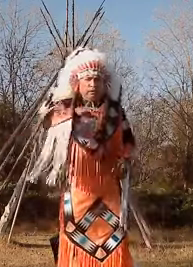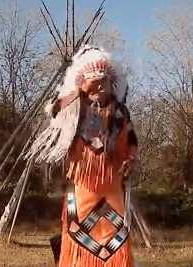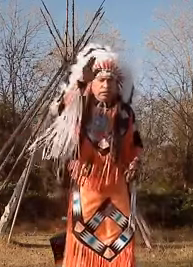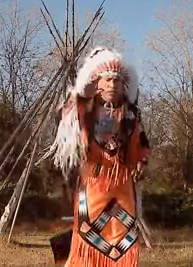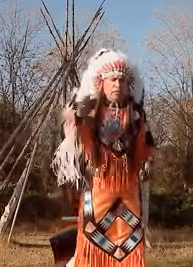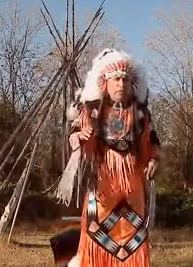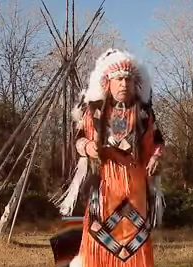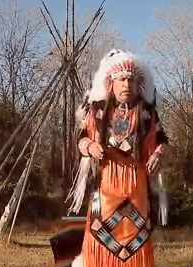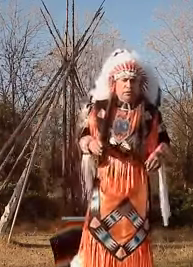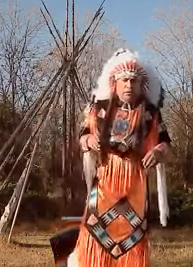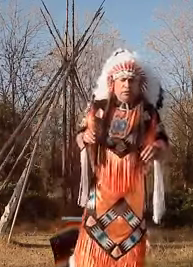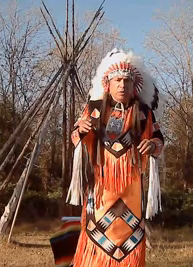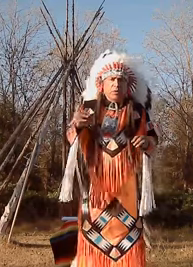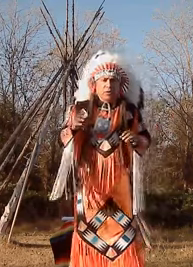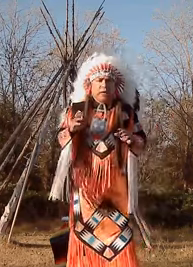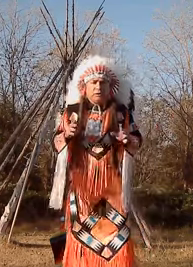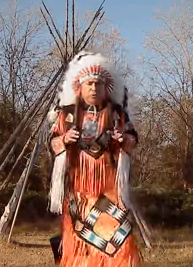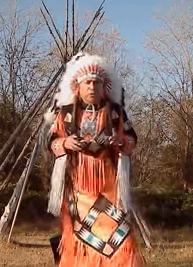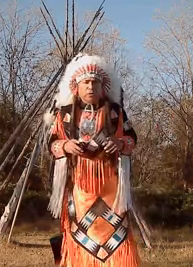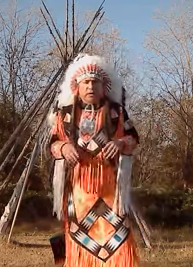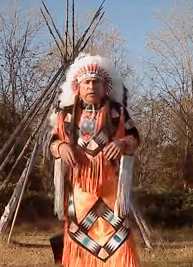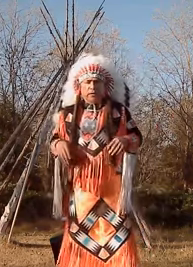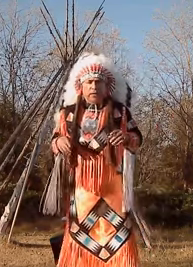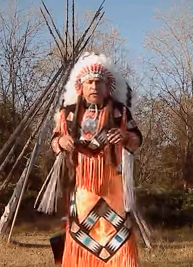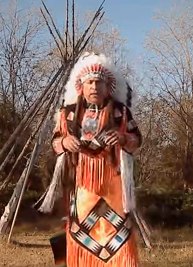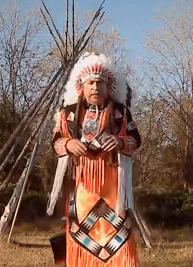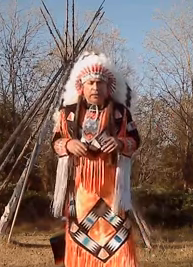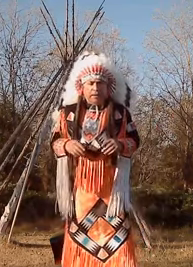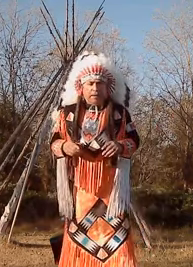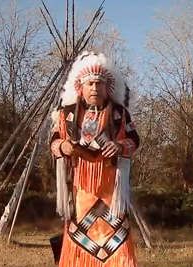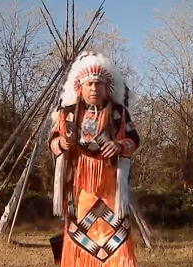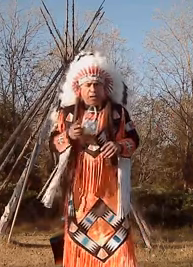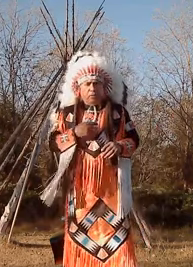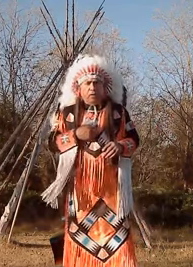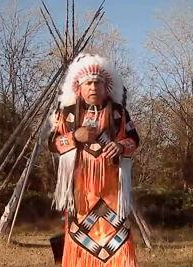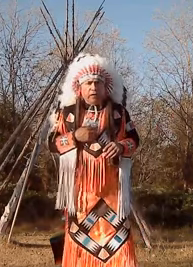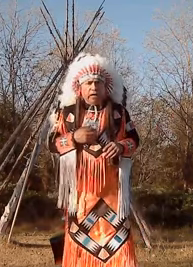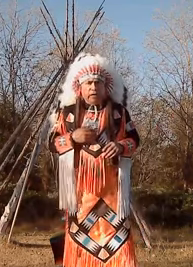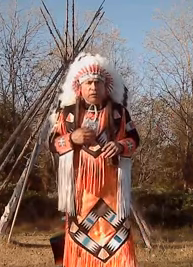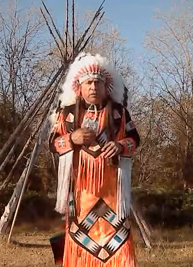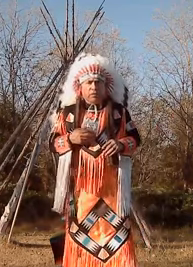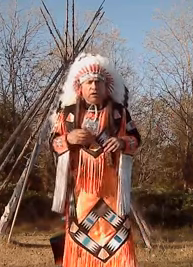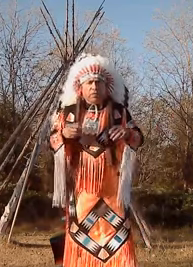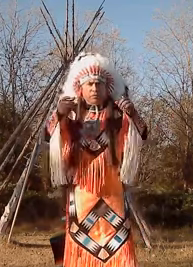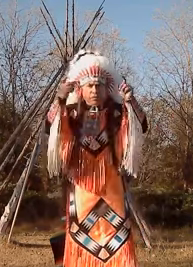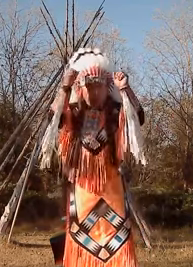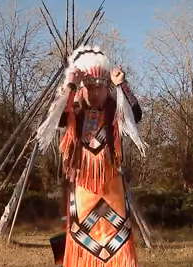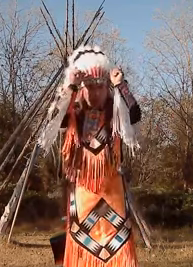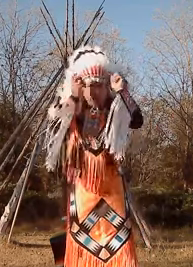that's what poor hills that's what pashatopa means and uh our symbol for that is a buffalo bull